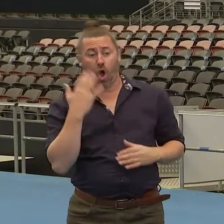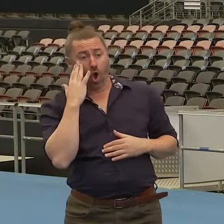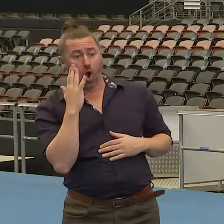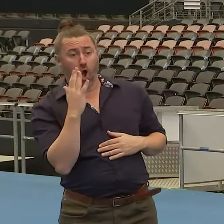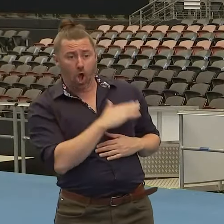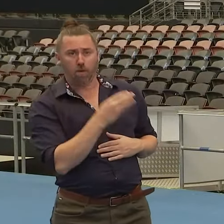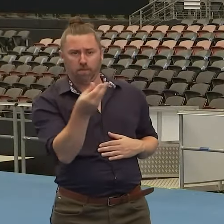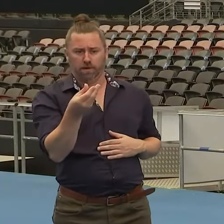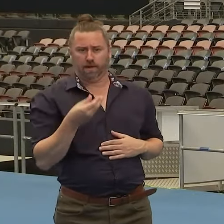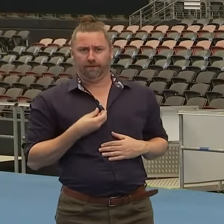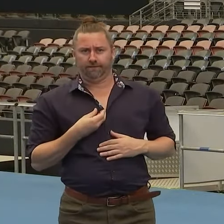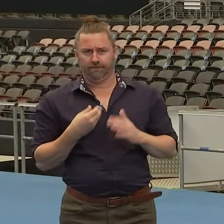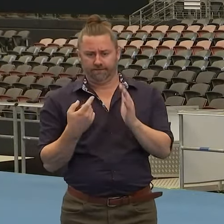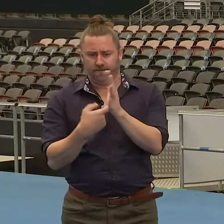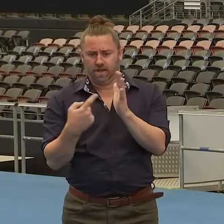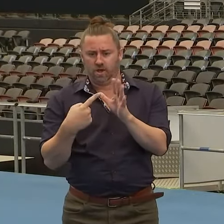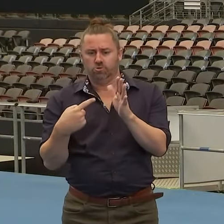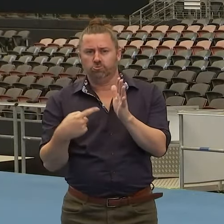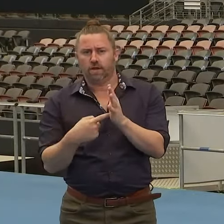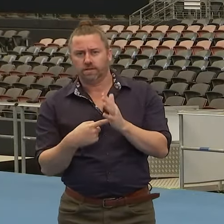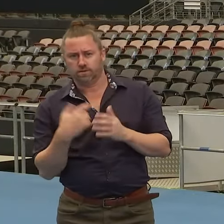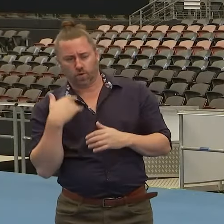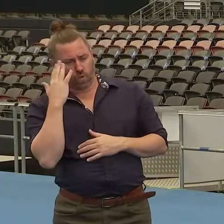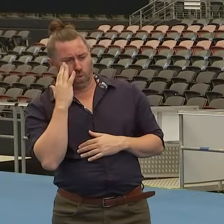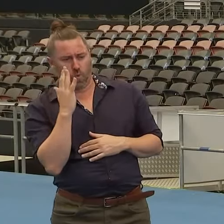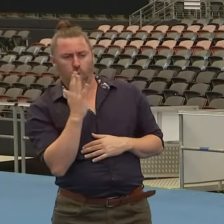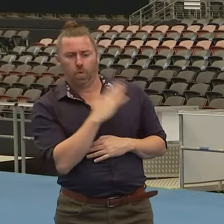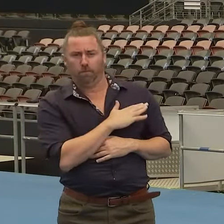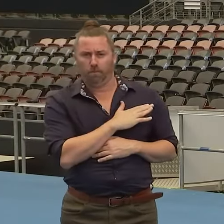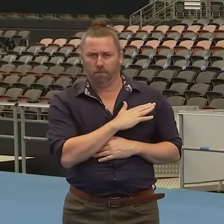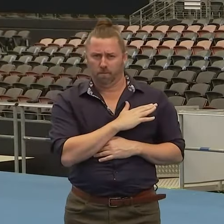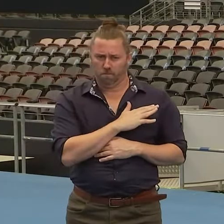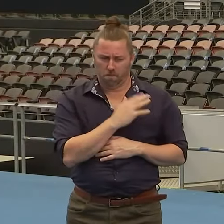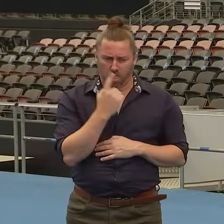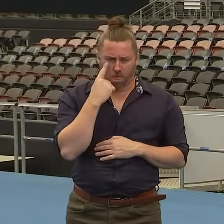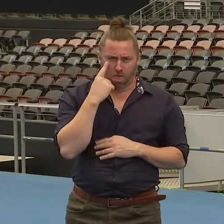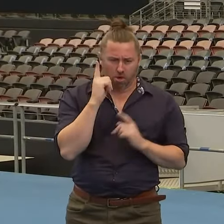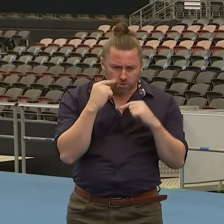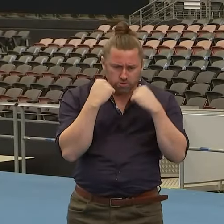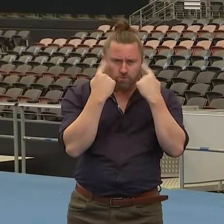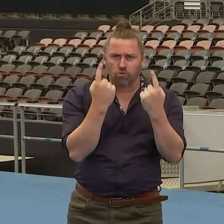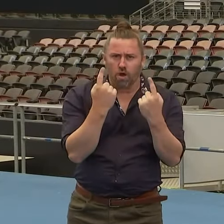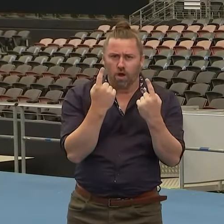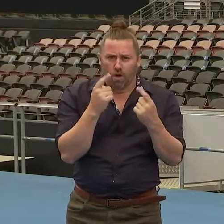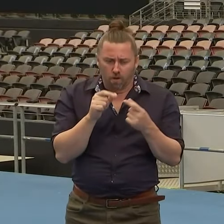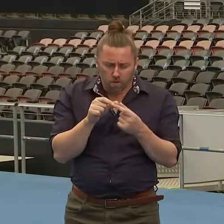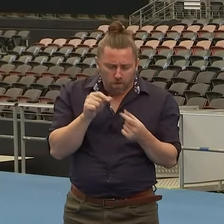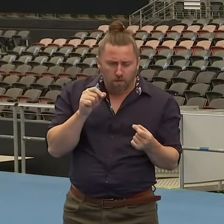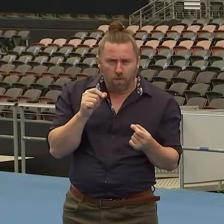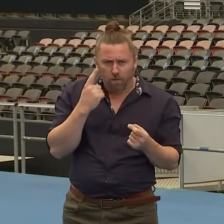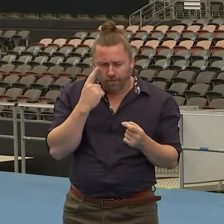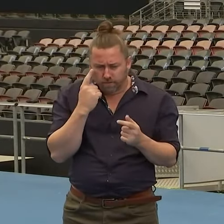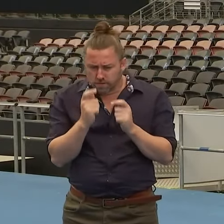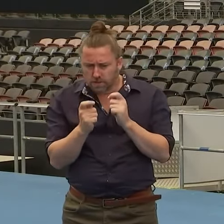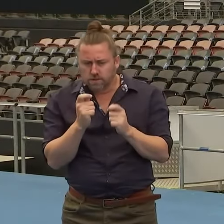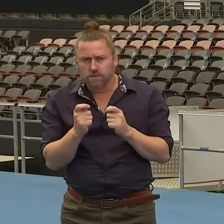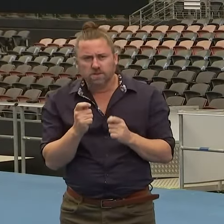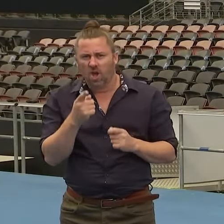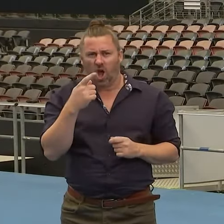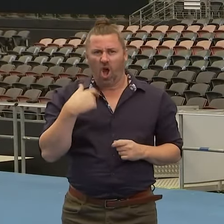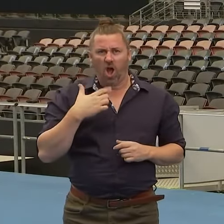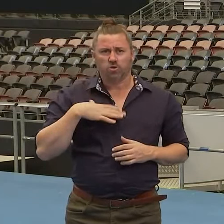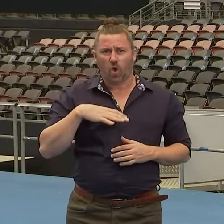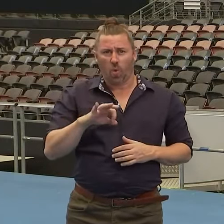for students and staff to take home because we don't want them hanging around the school grounds. We would prefer that they